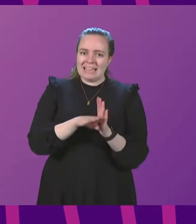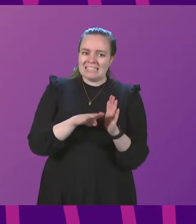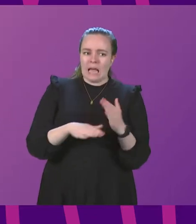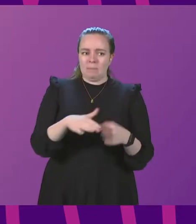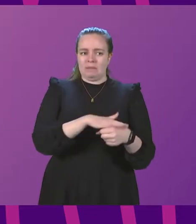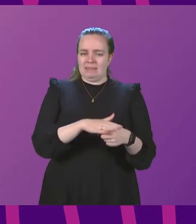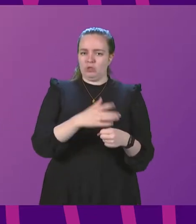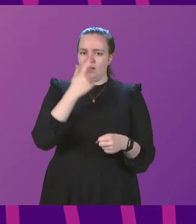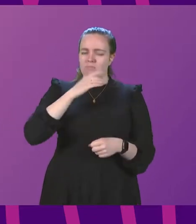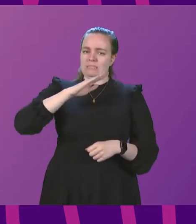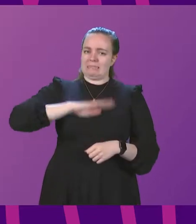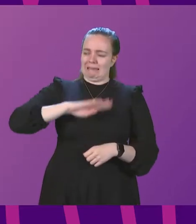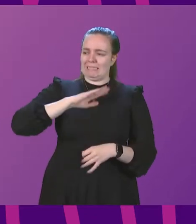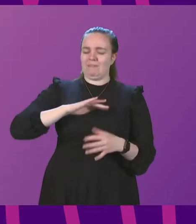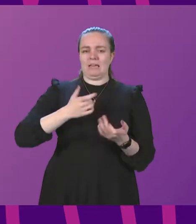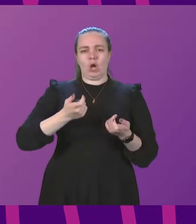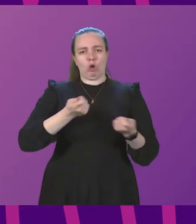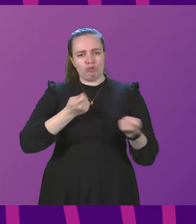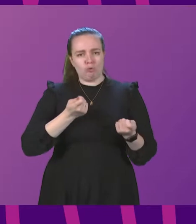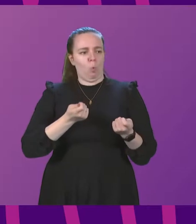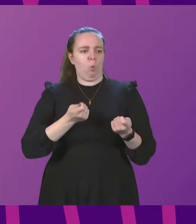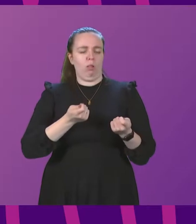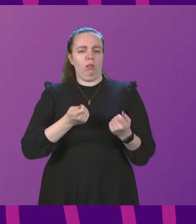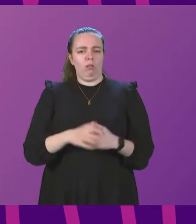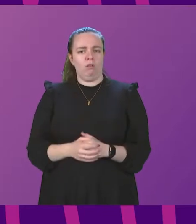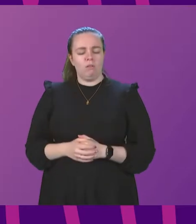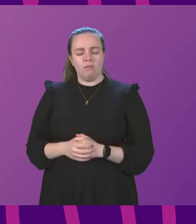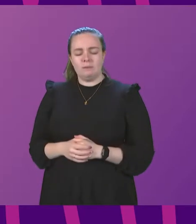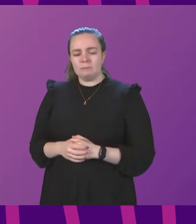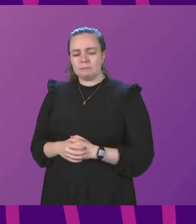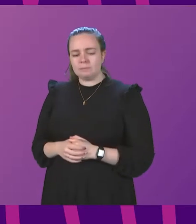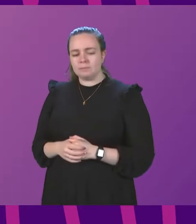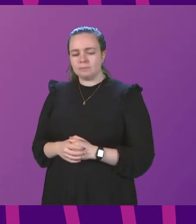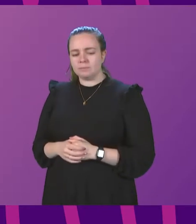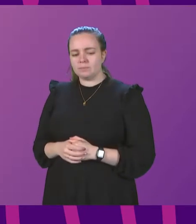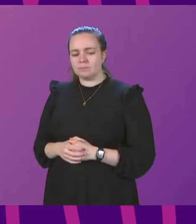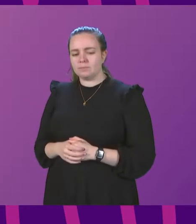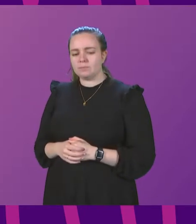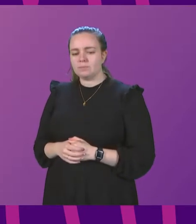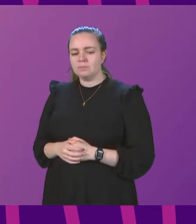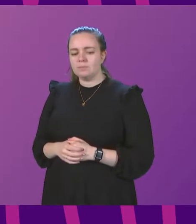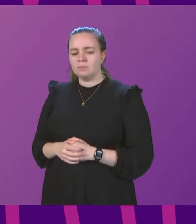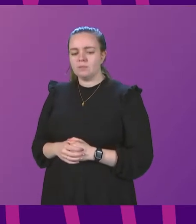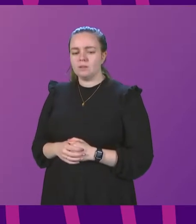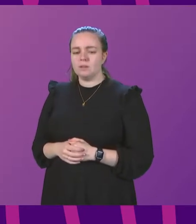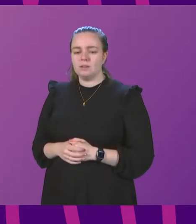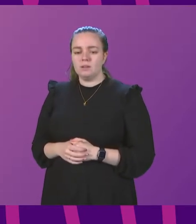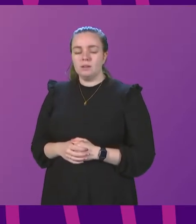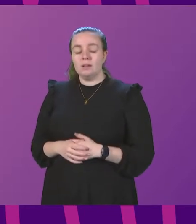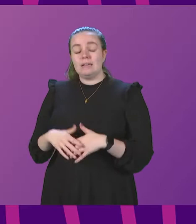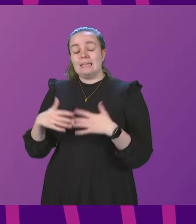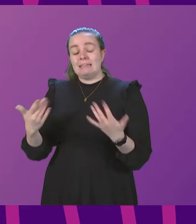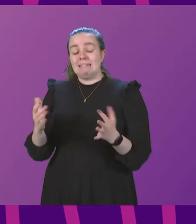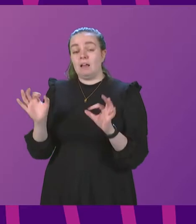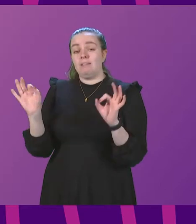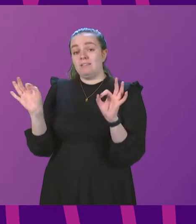be satisfied in a controlled and managed way? The Cabinet Secretary. With respect to the second officer, there is nothing